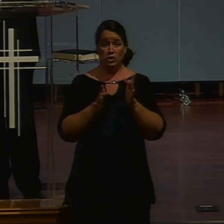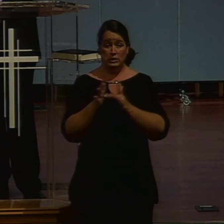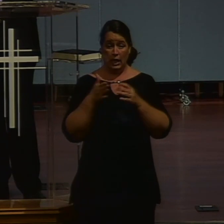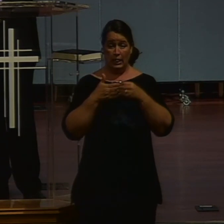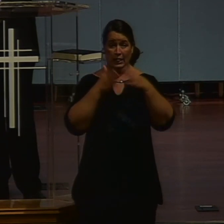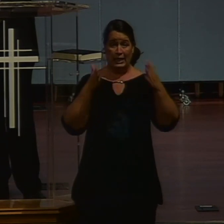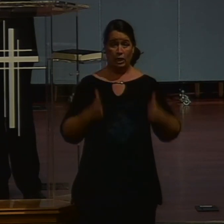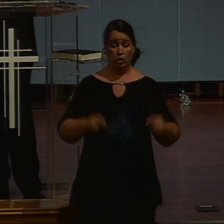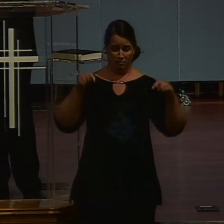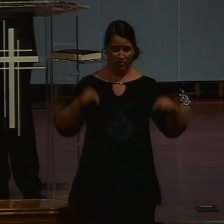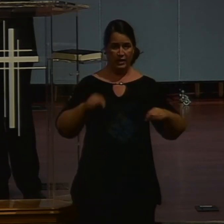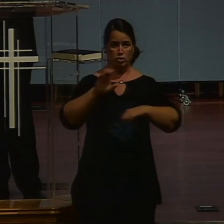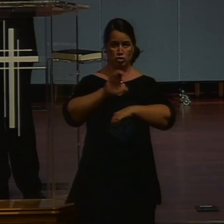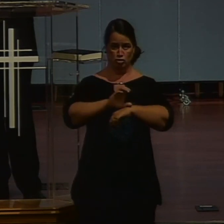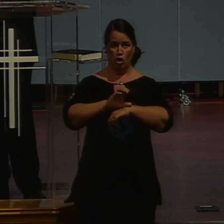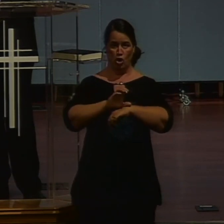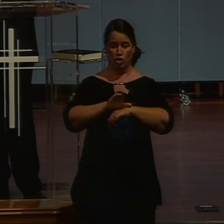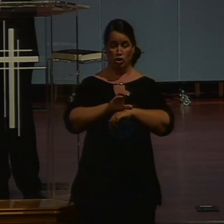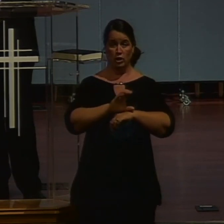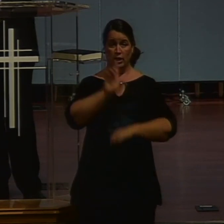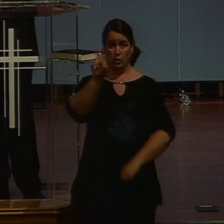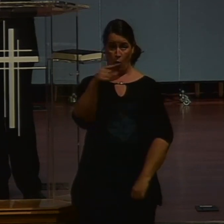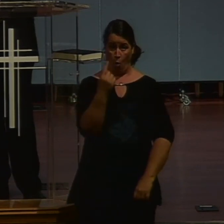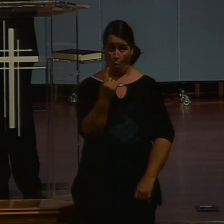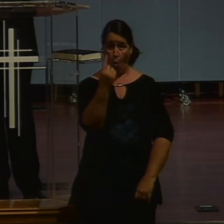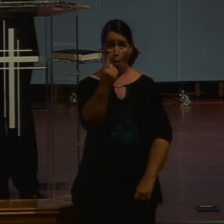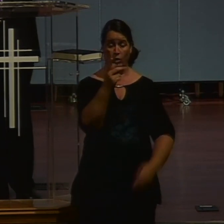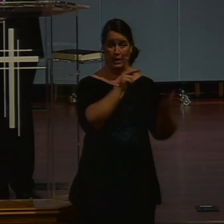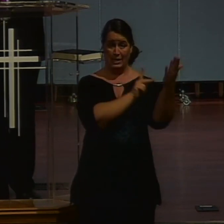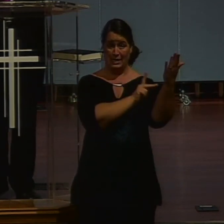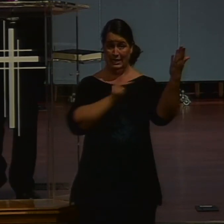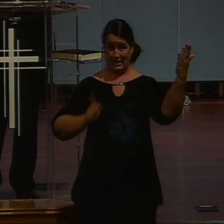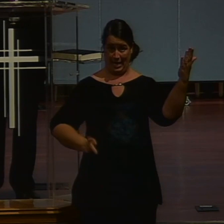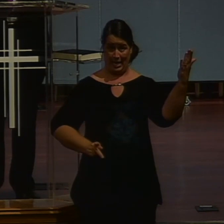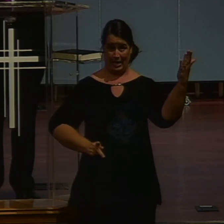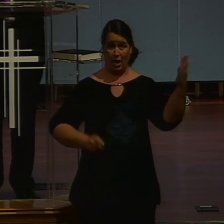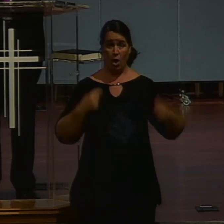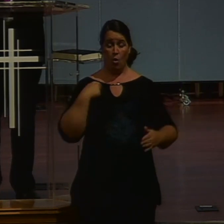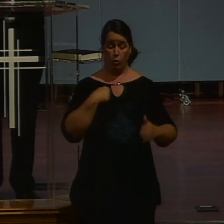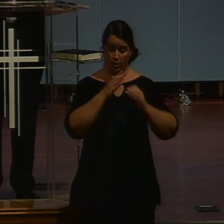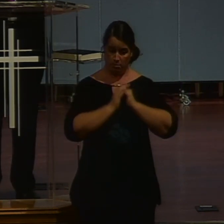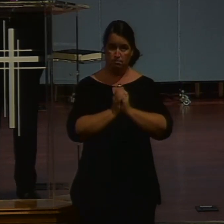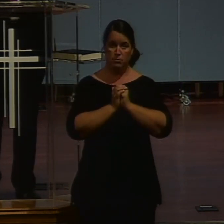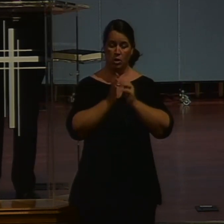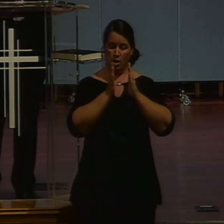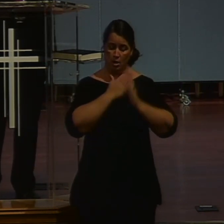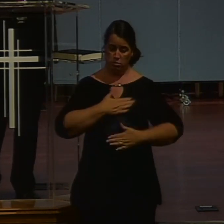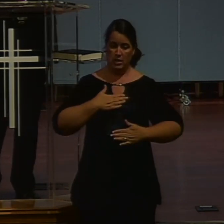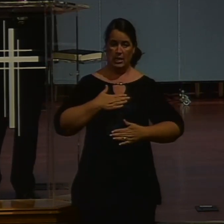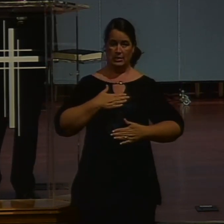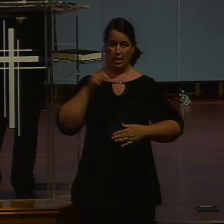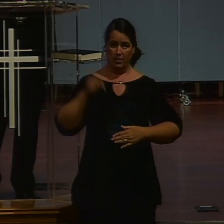the leader of this church. Christ Jesus is our only king, our ultimate one that we please. This message is for you, King